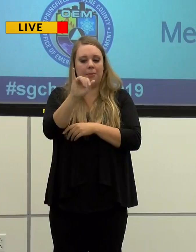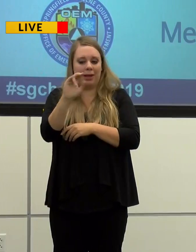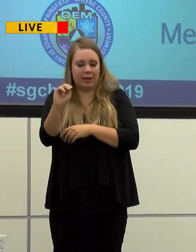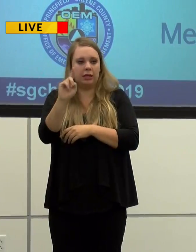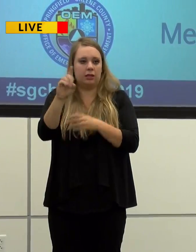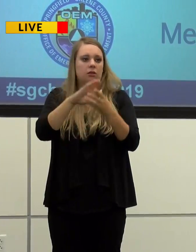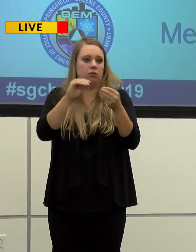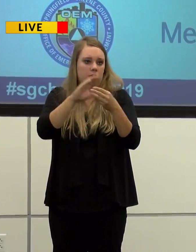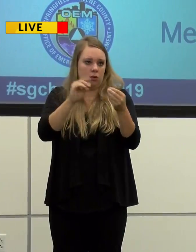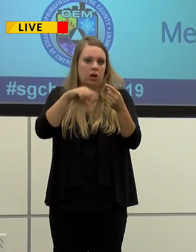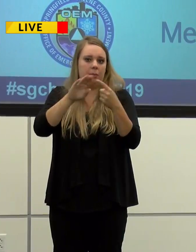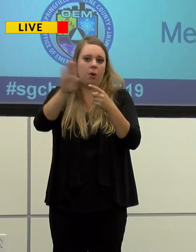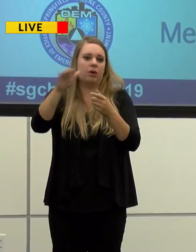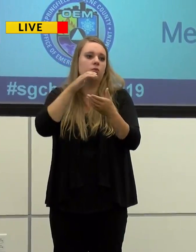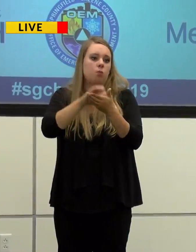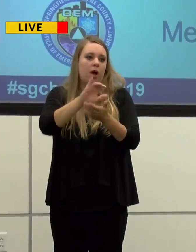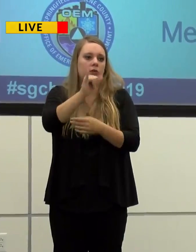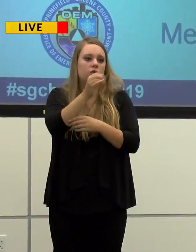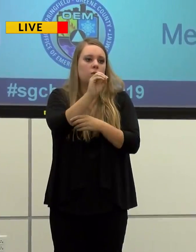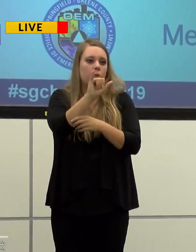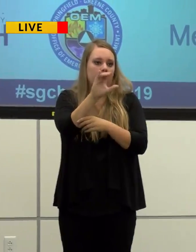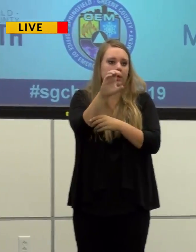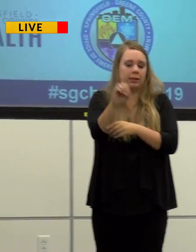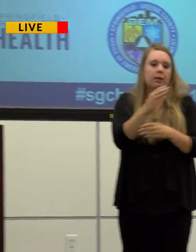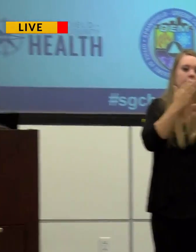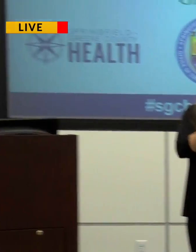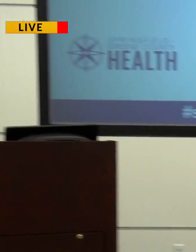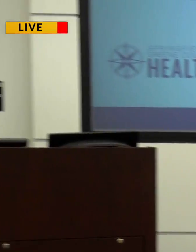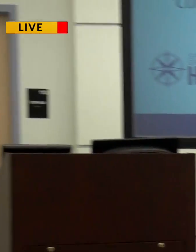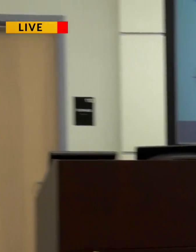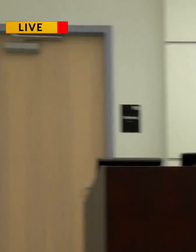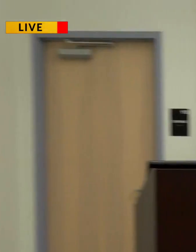is talking about his wife, Joyce. Thank you.